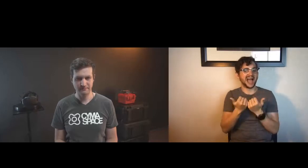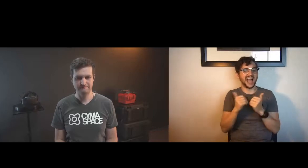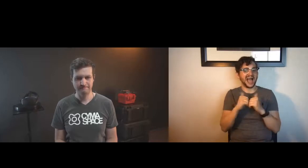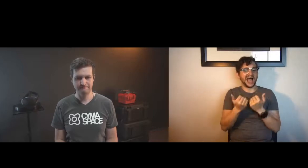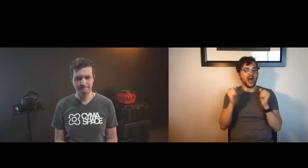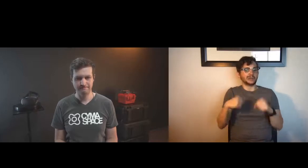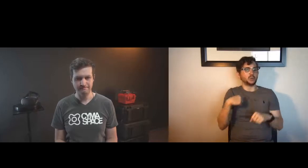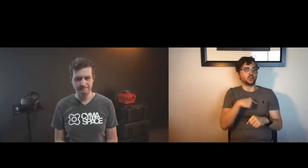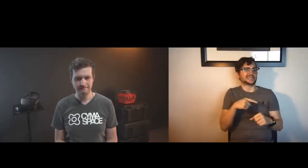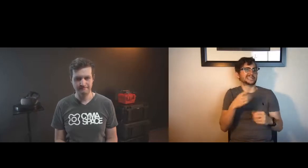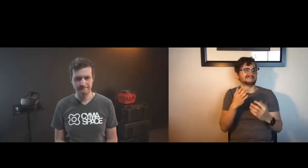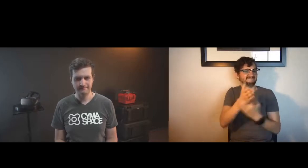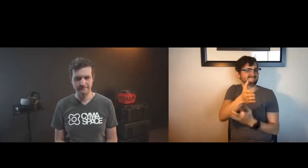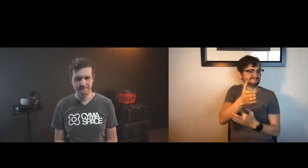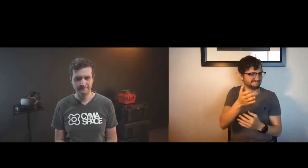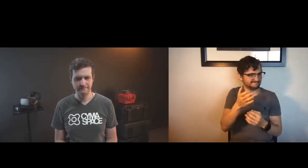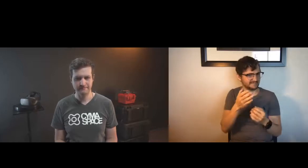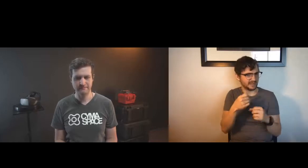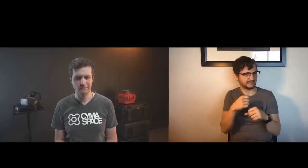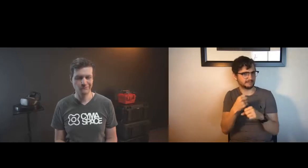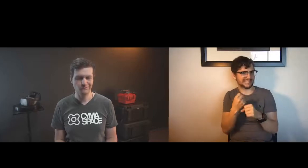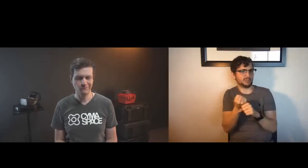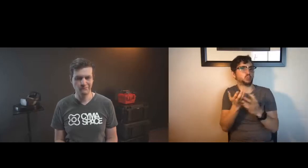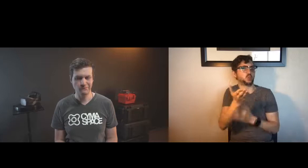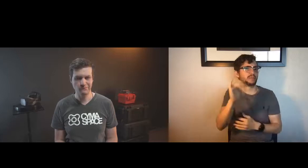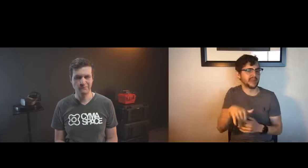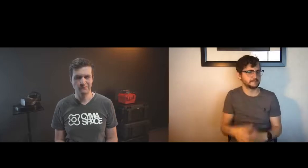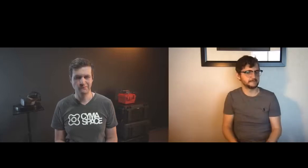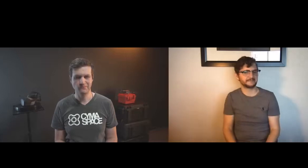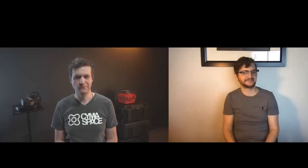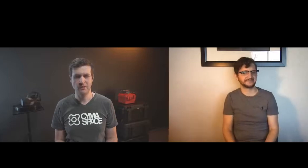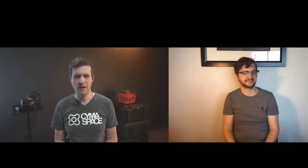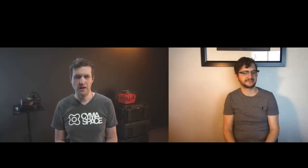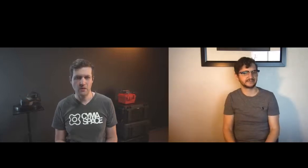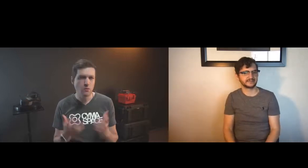especially in regards to sign language technology how can they be overcome